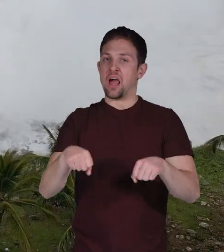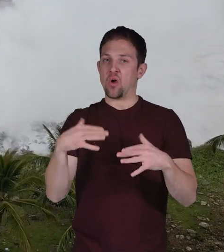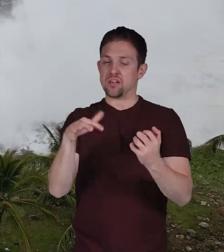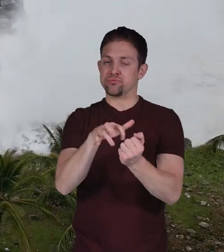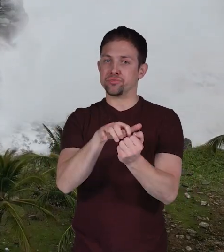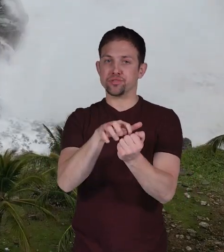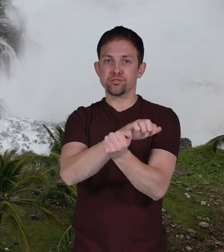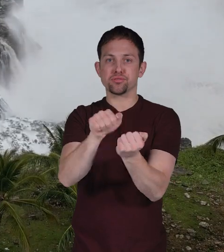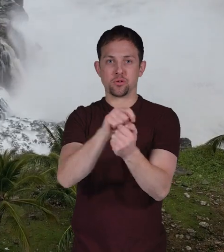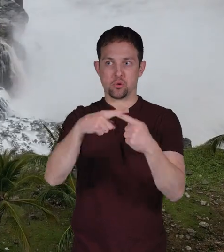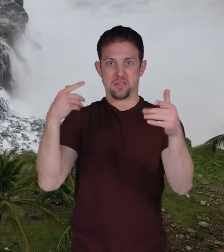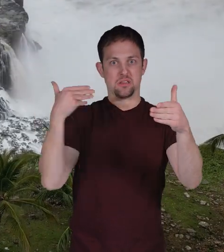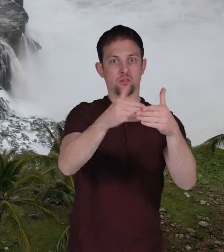damage when they reach the shore.